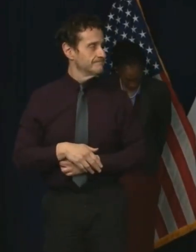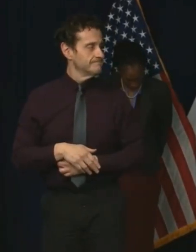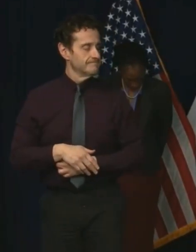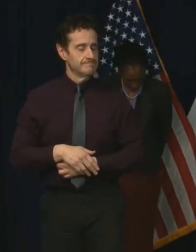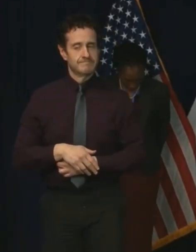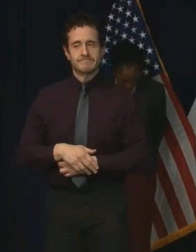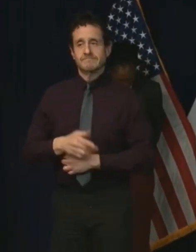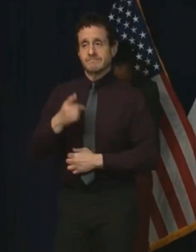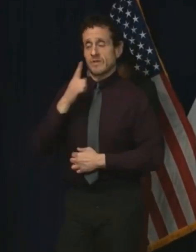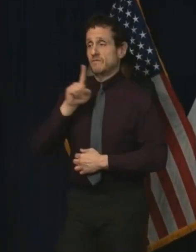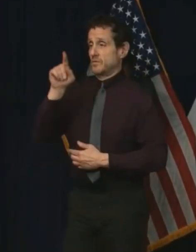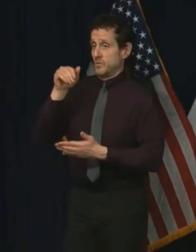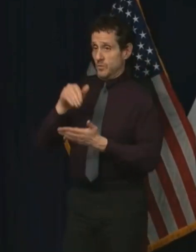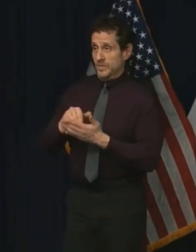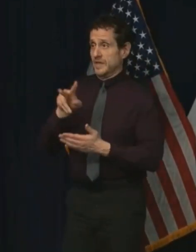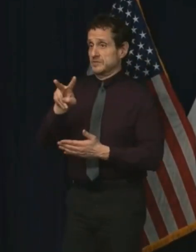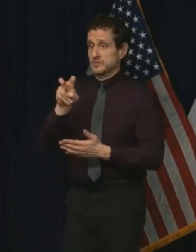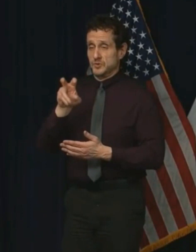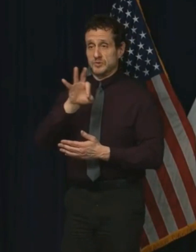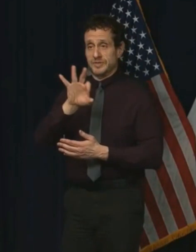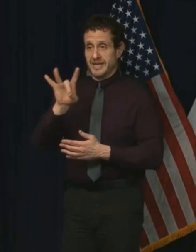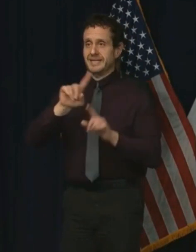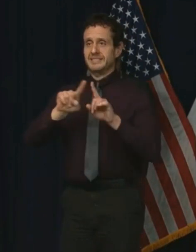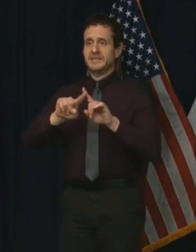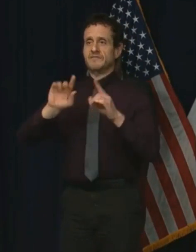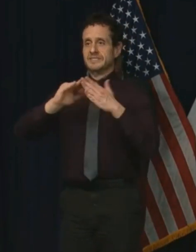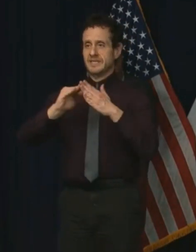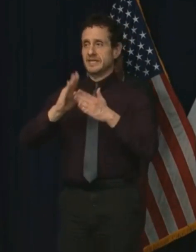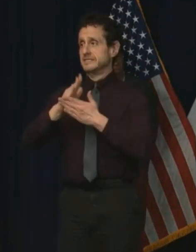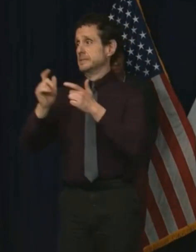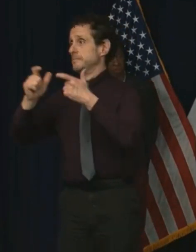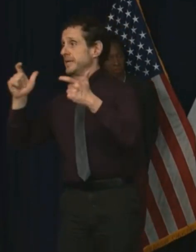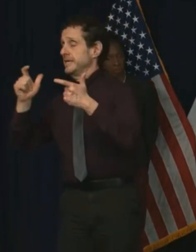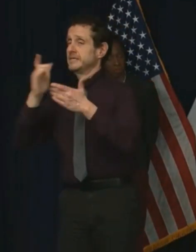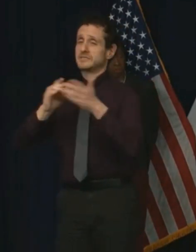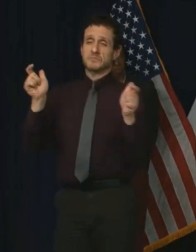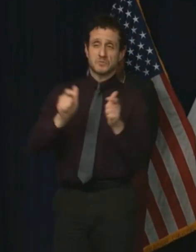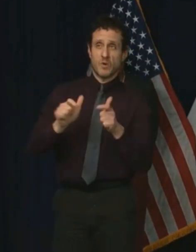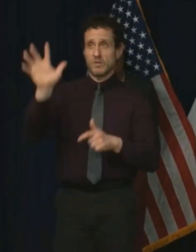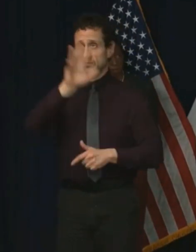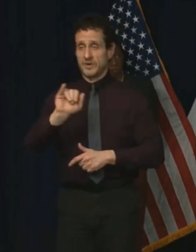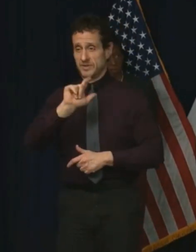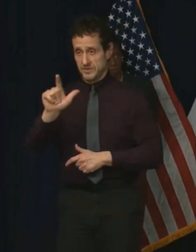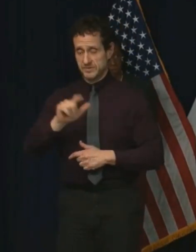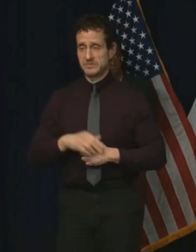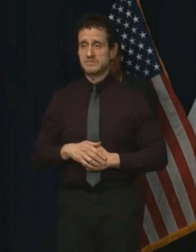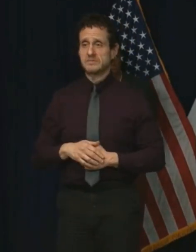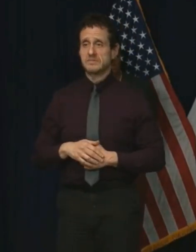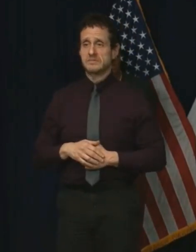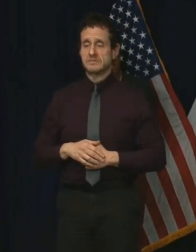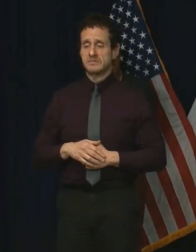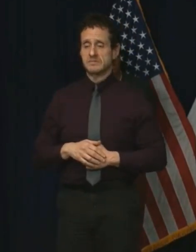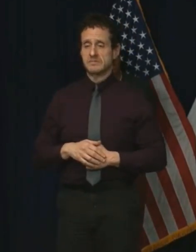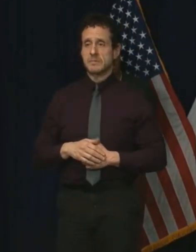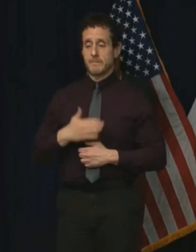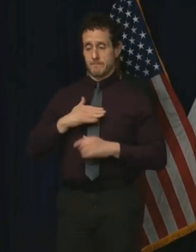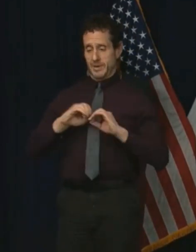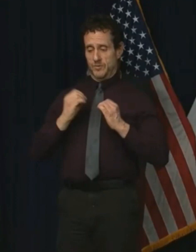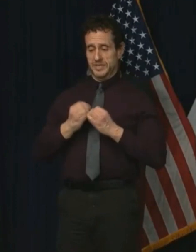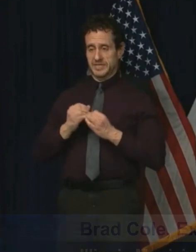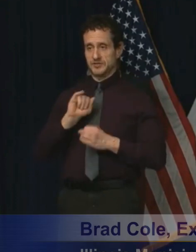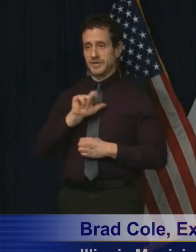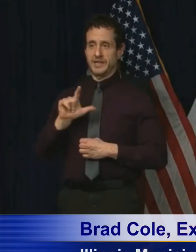On behalf of the 1,298 cities, villages, and towns throughout Illinois, all represented by the Illinois